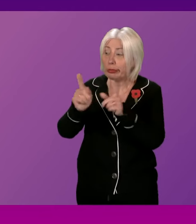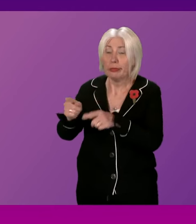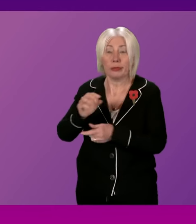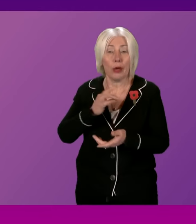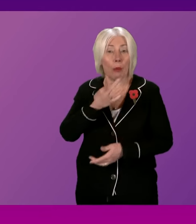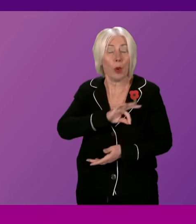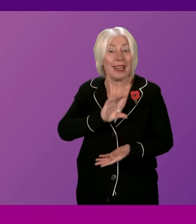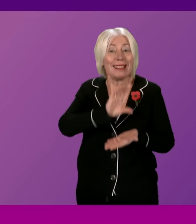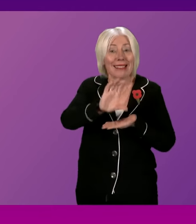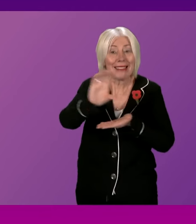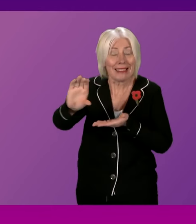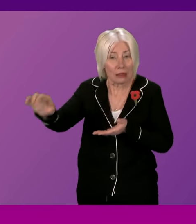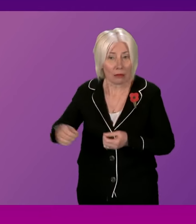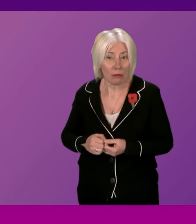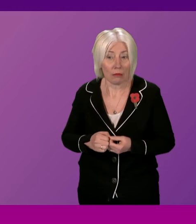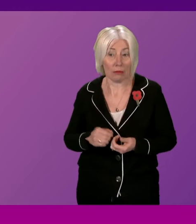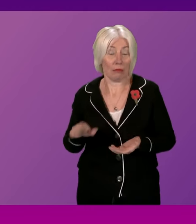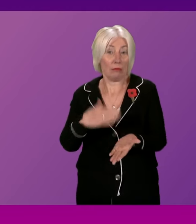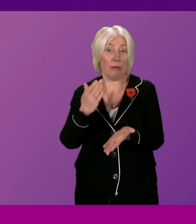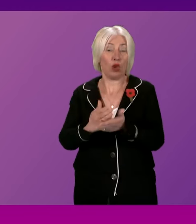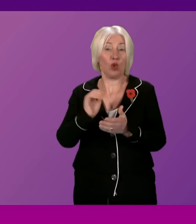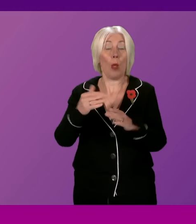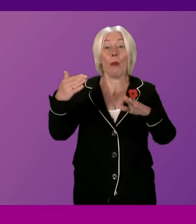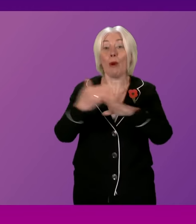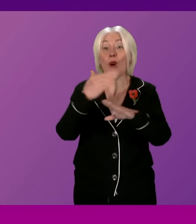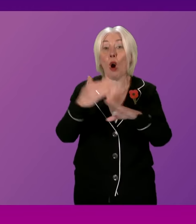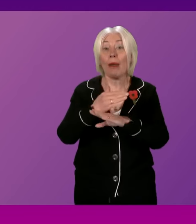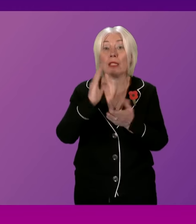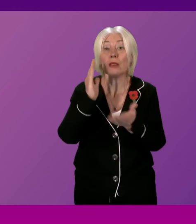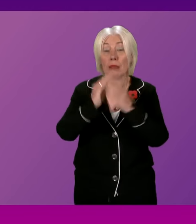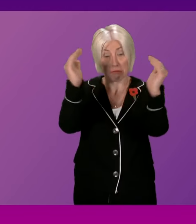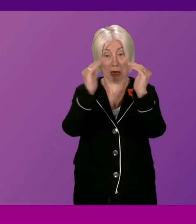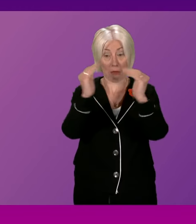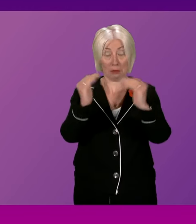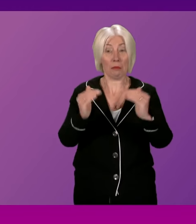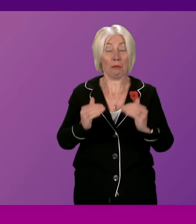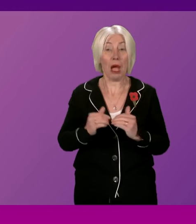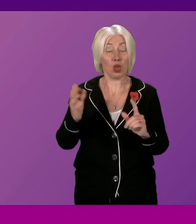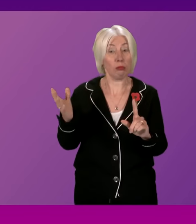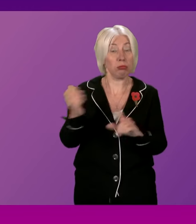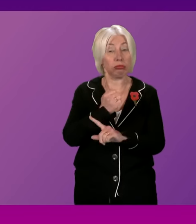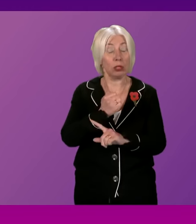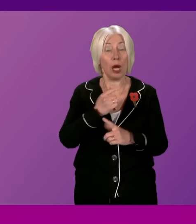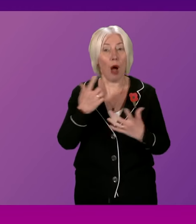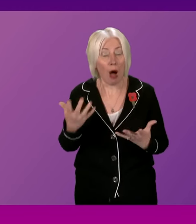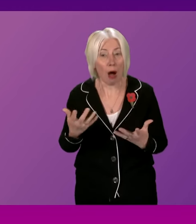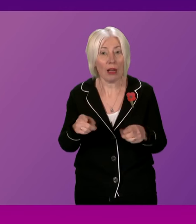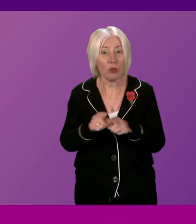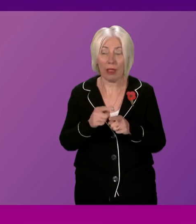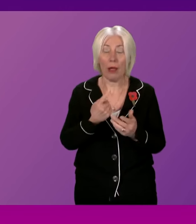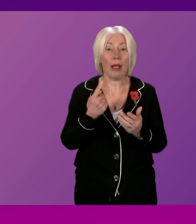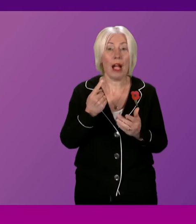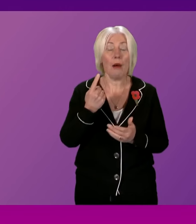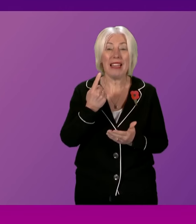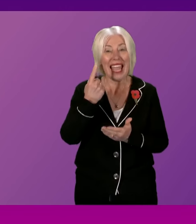they are for where, of course, performance targets have been met and exceeded. And, of course, they are independently